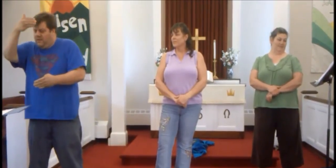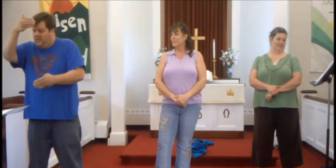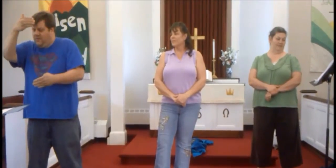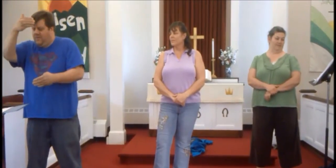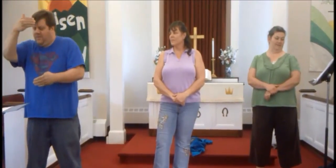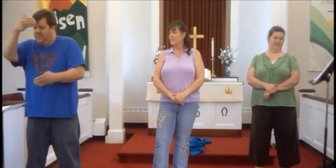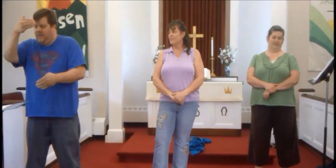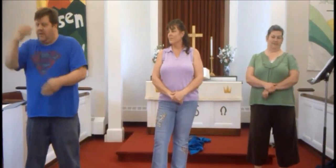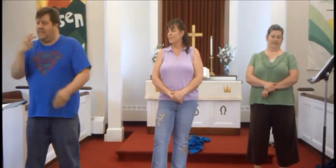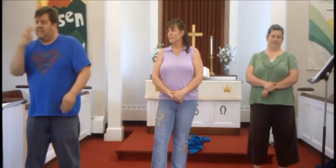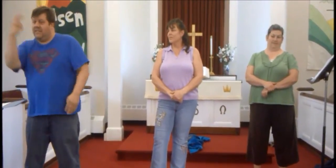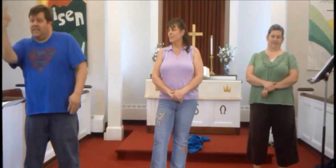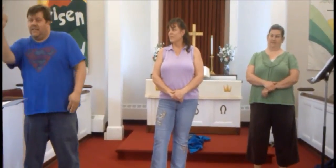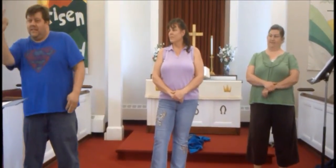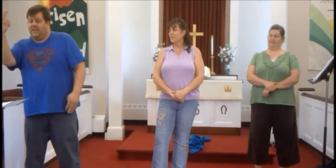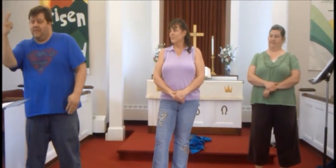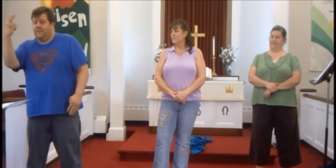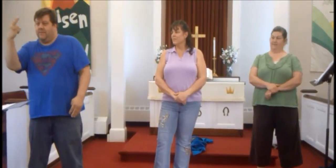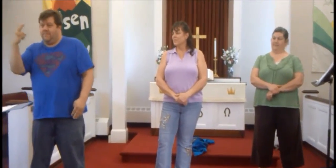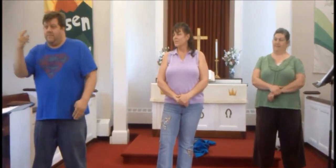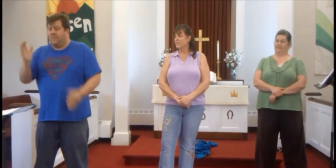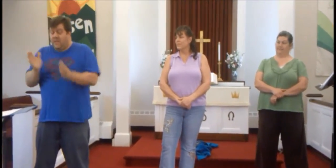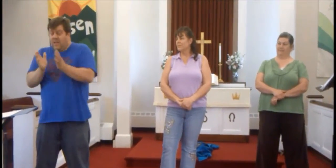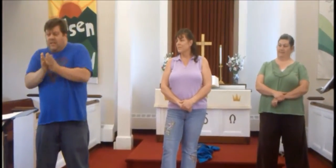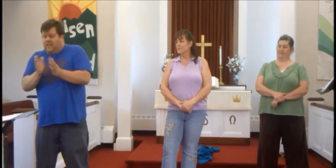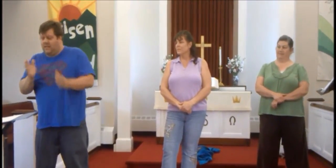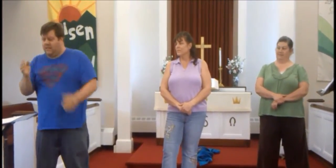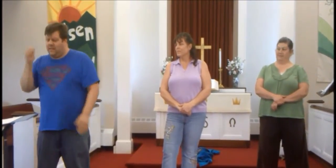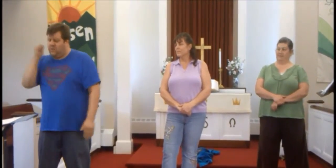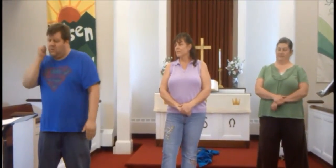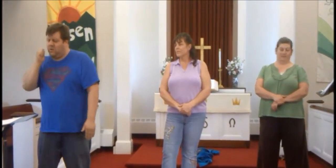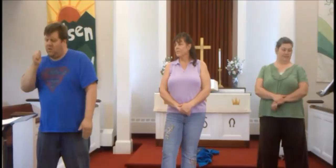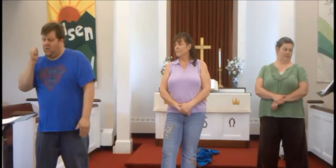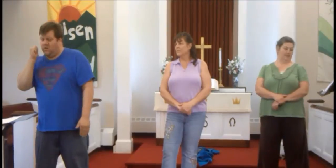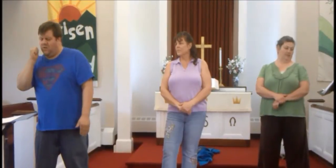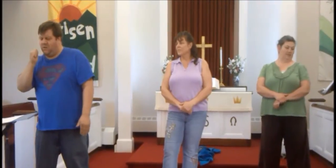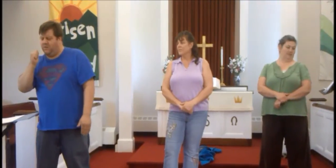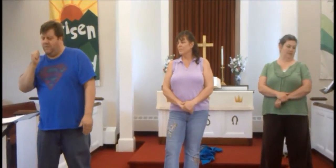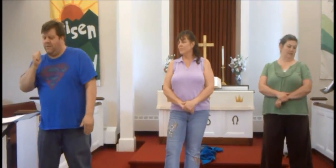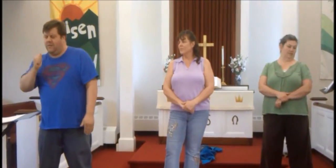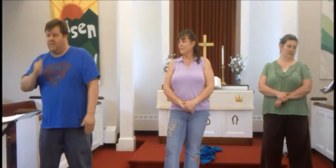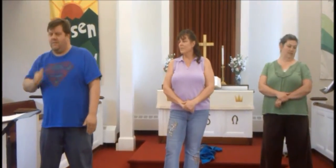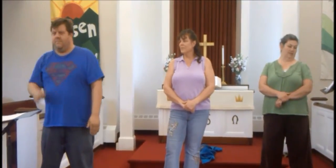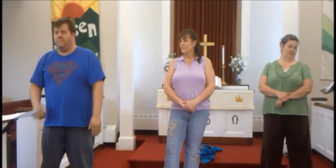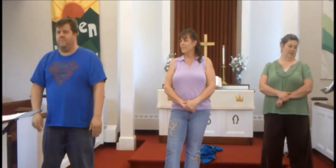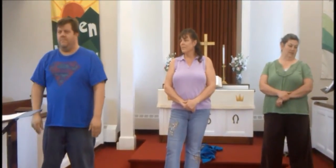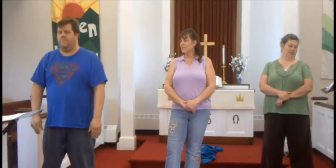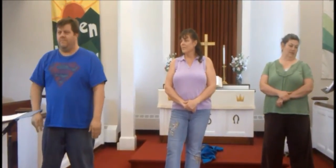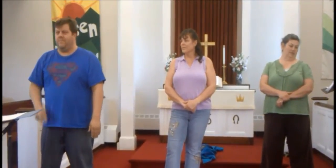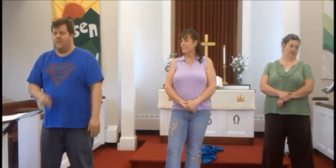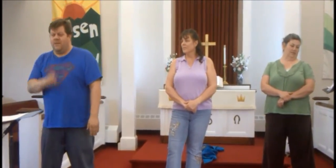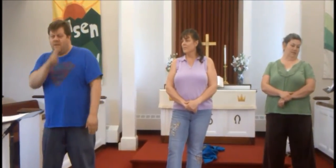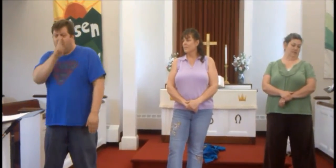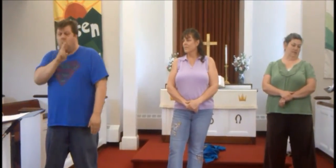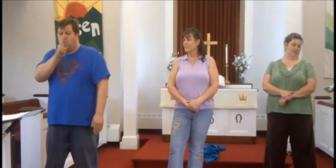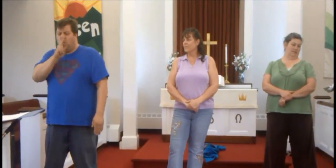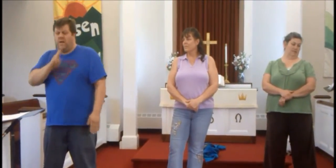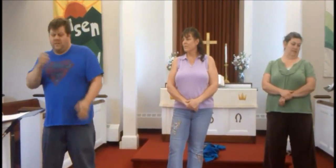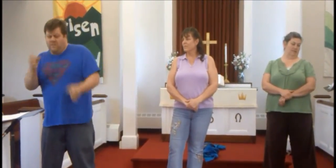I see a little girl, a rust